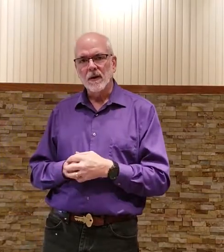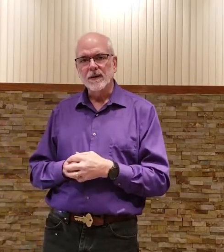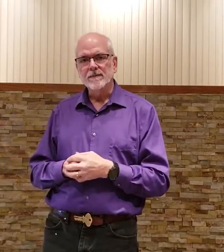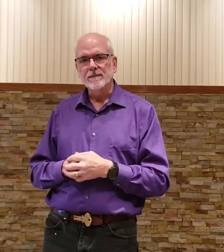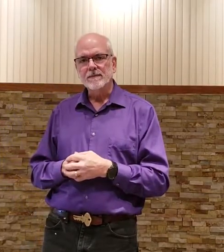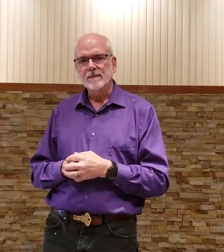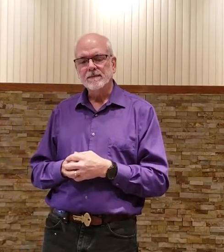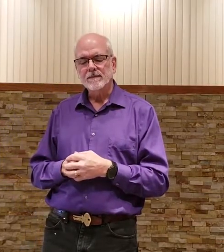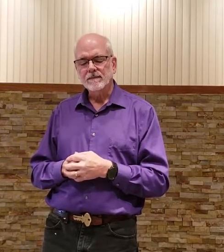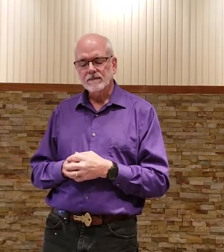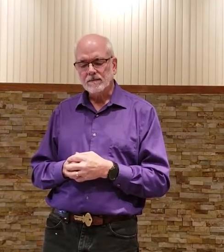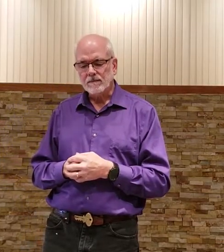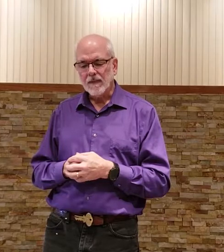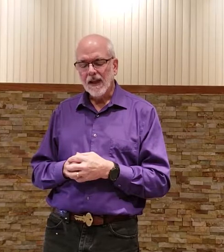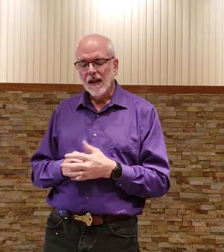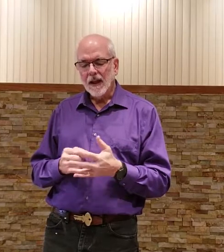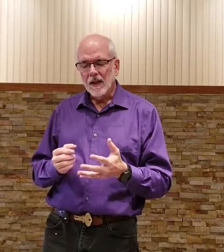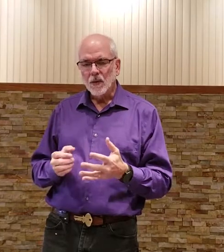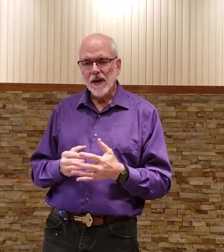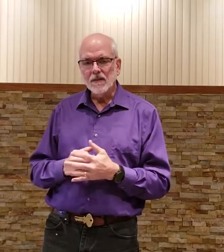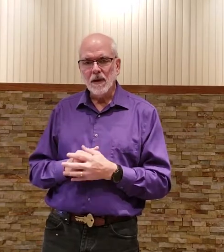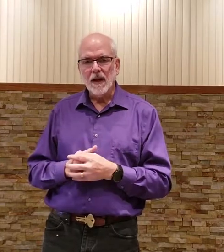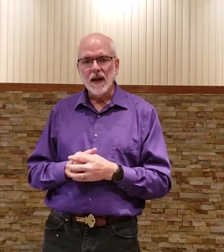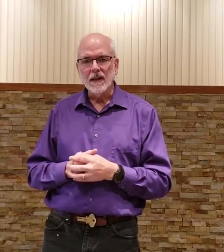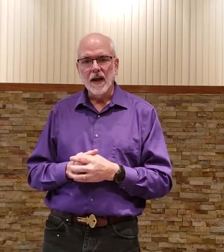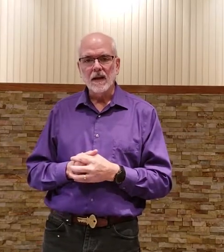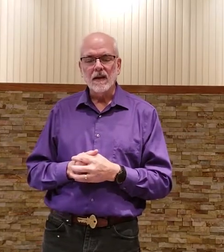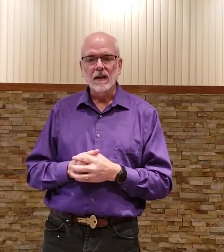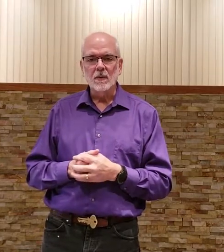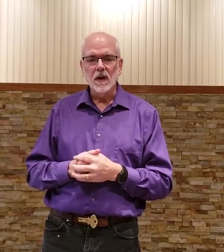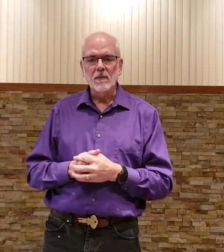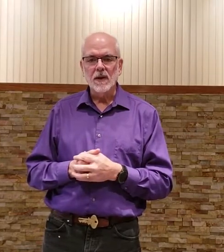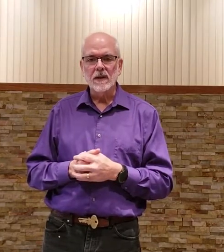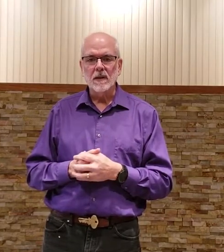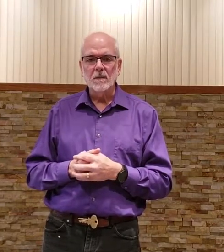and the reason behind that is really pretty simple